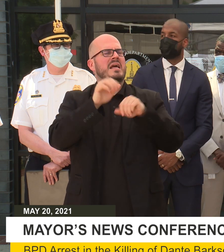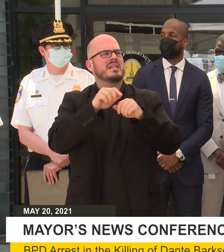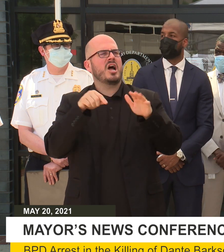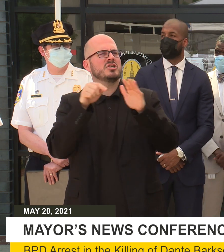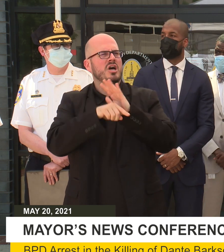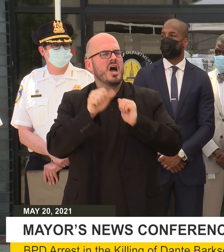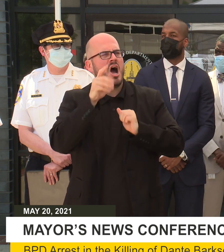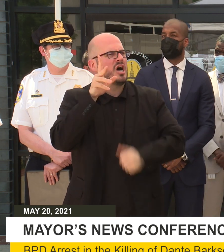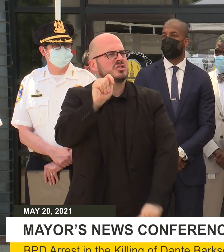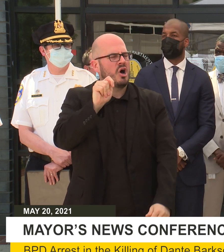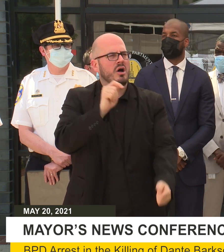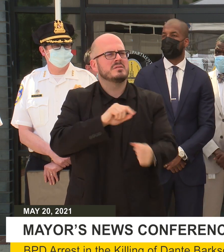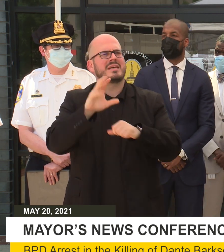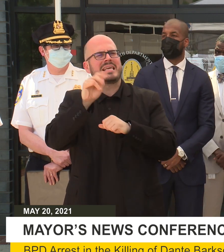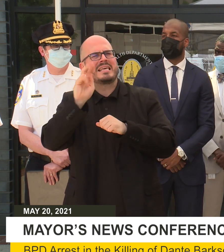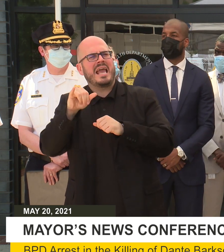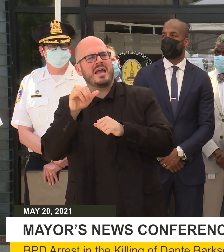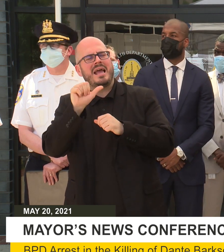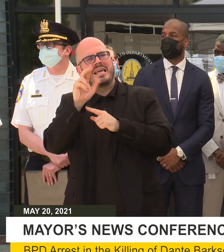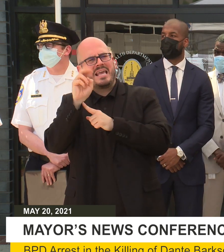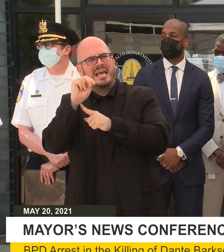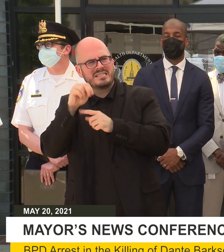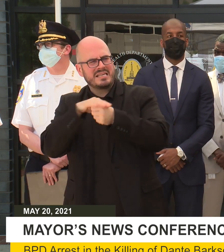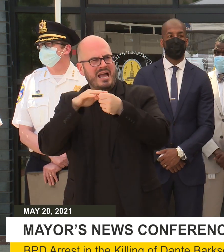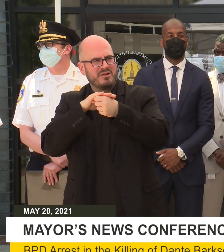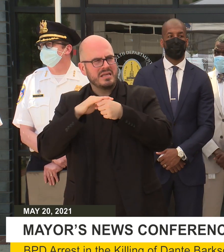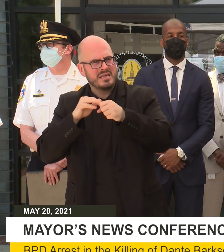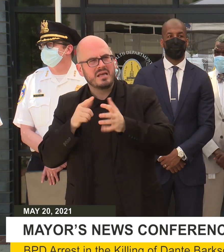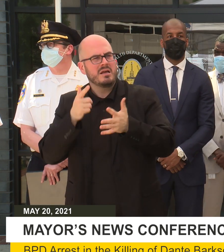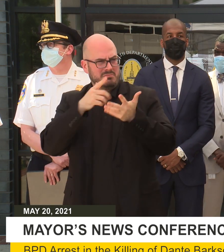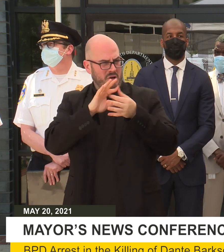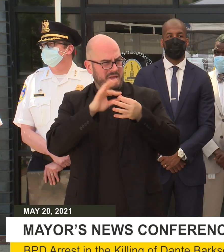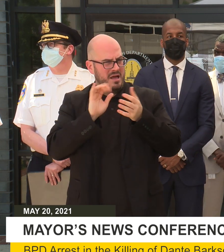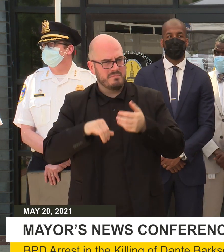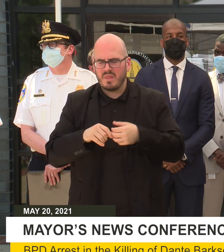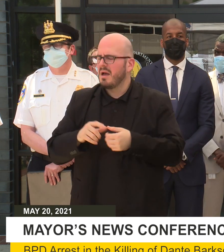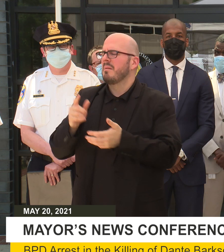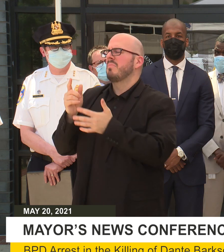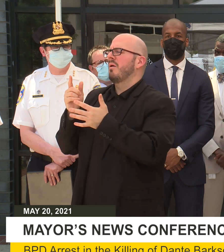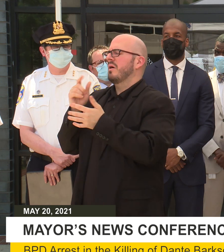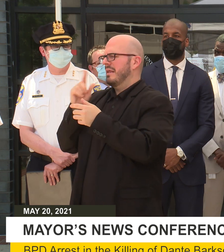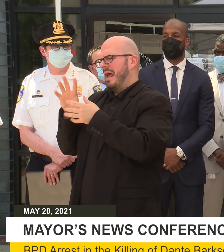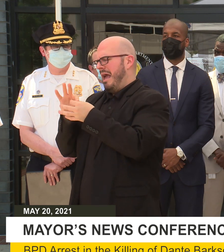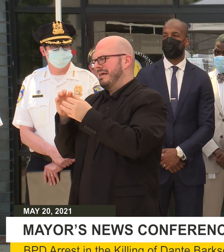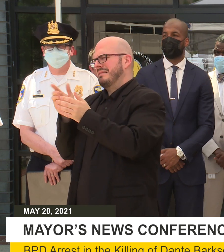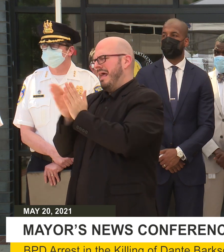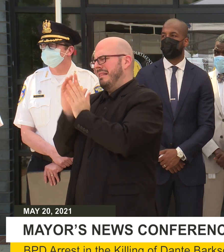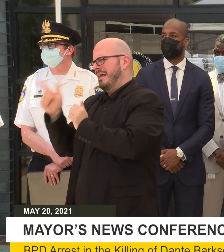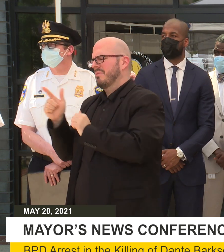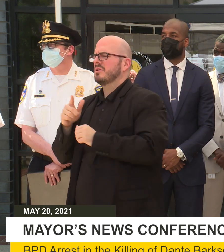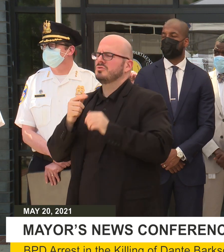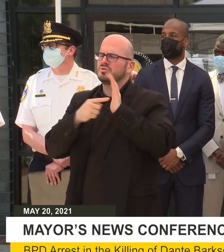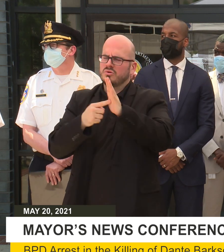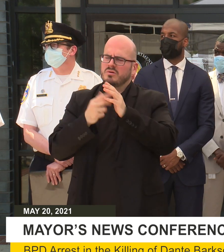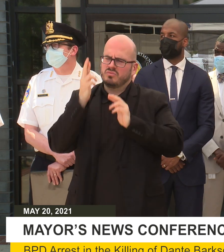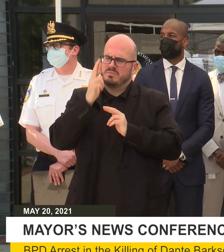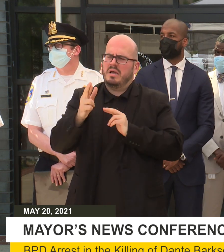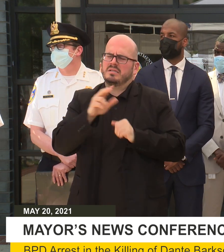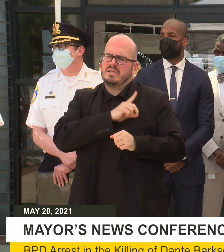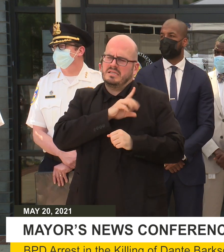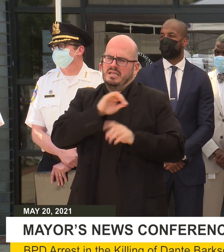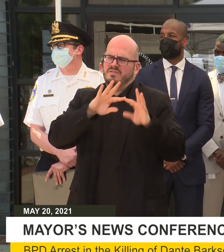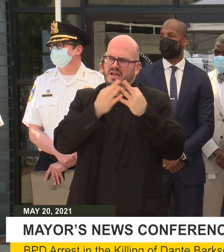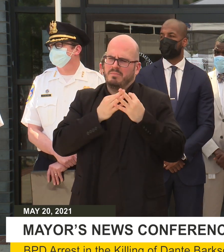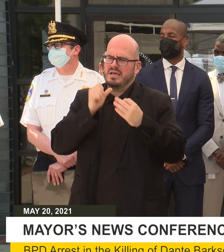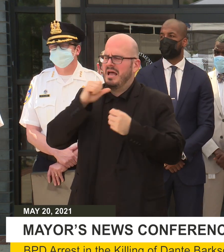tell us about that case? You can ask them about that on the side, but we are going to show some respect to Dante and his family and not ask